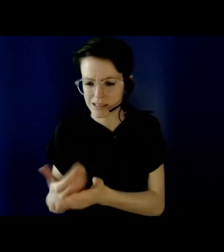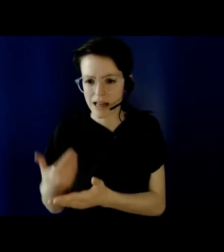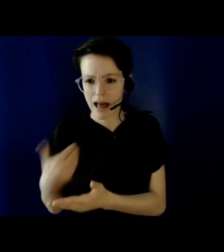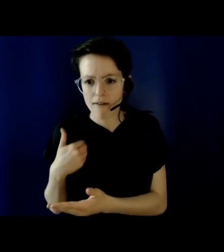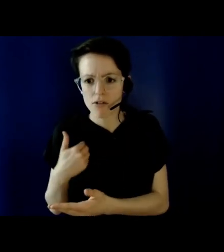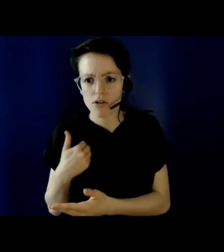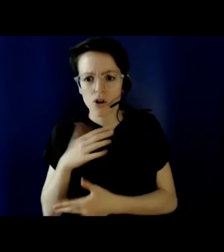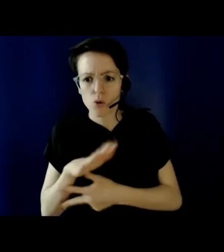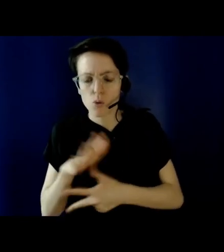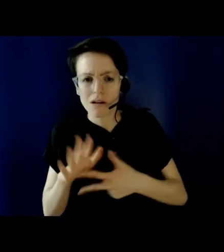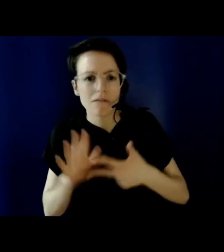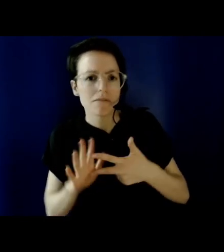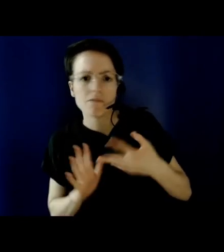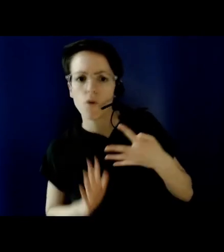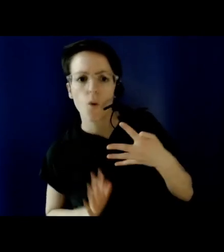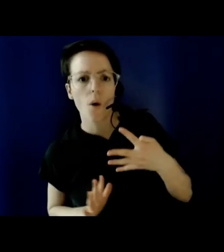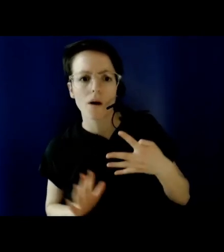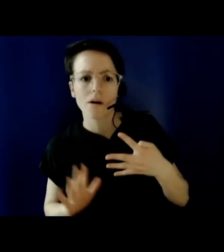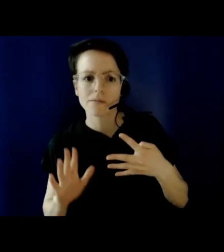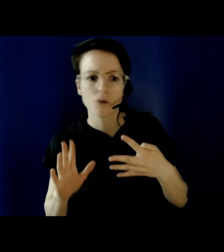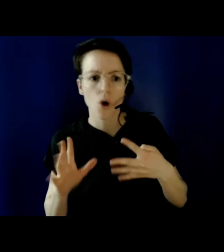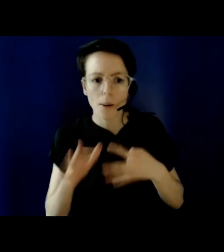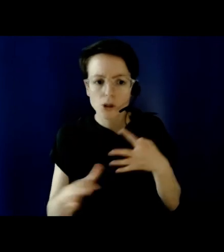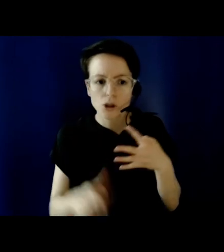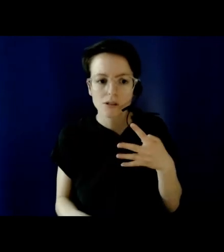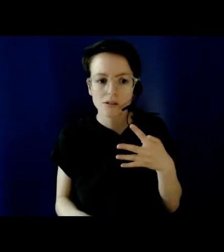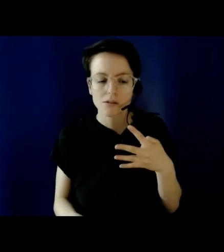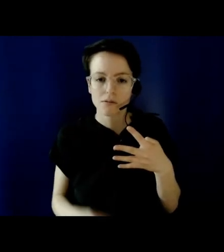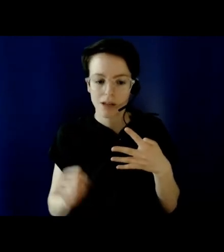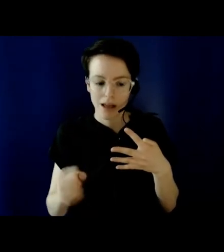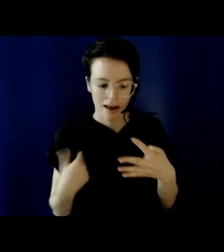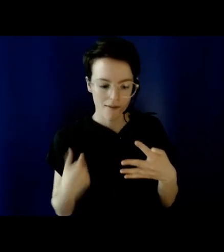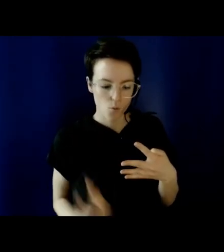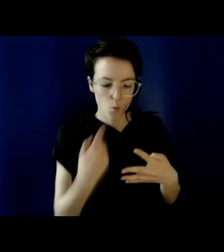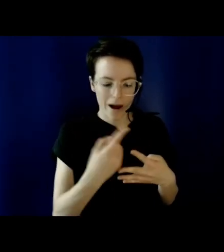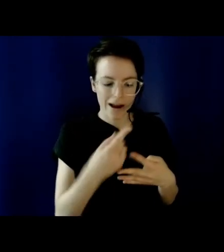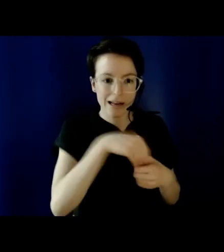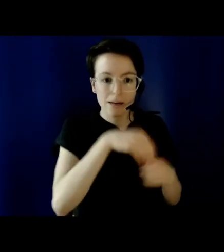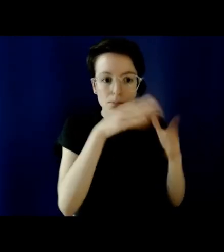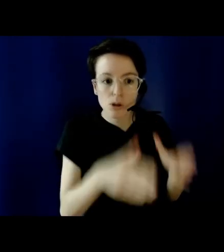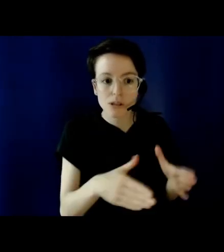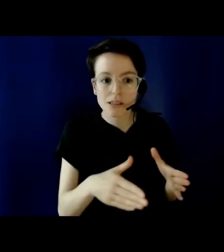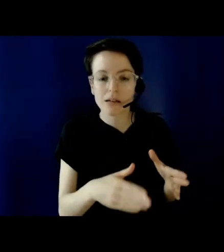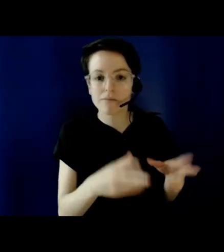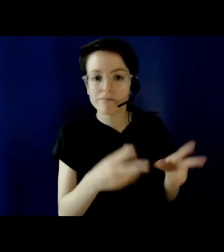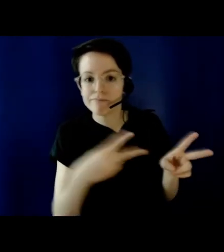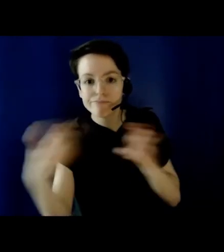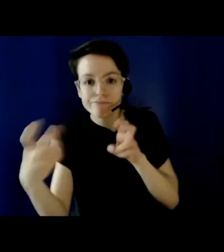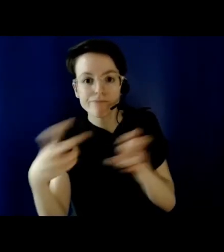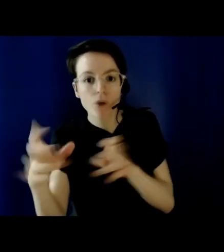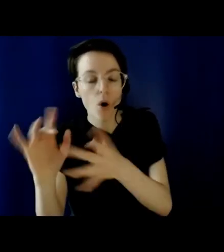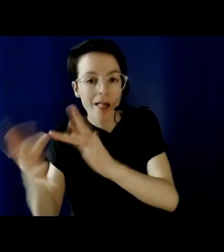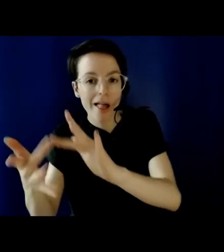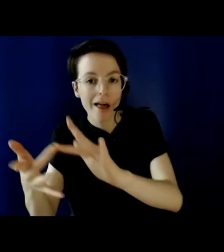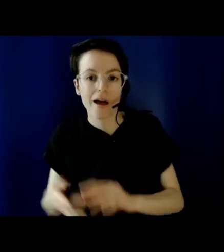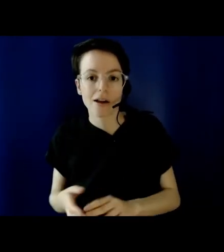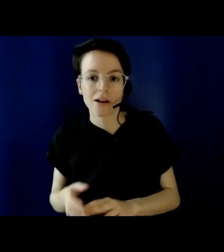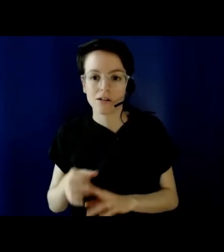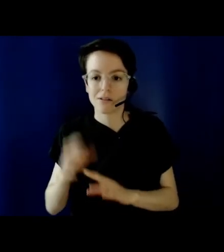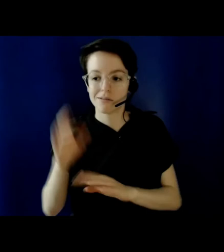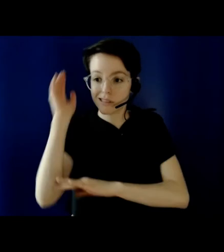to be a binary choice. An in-person class can be live-streamed, and an instructor can teach remotely to a lecture hall full of students on campus.